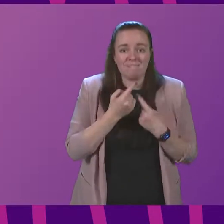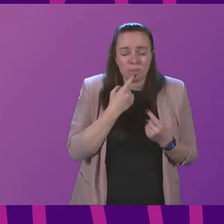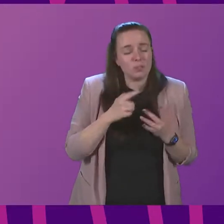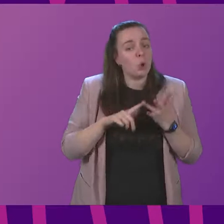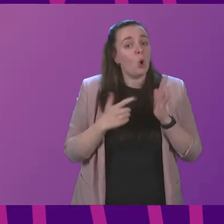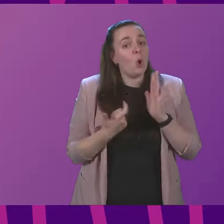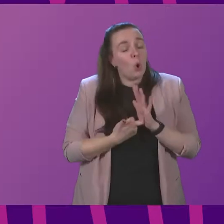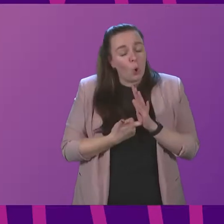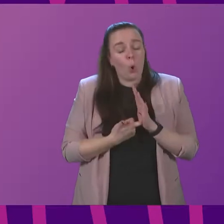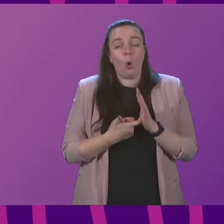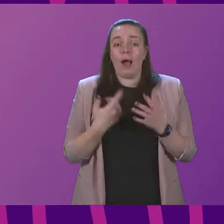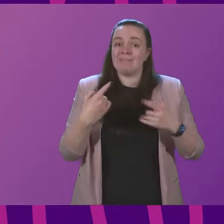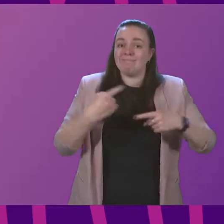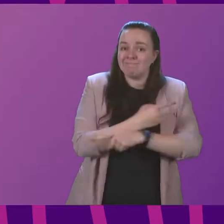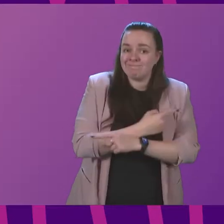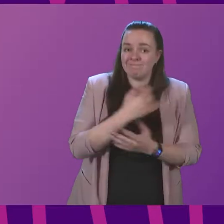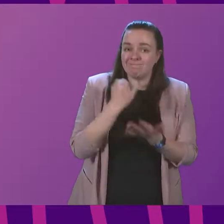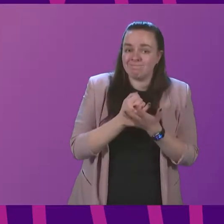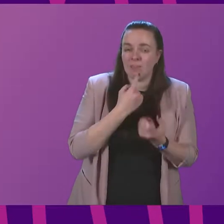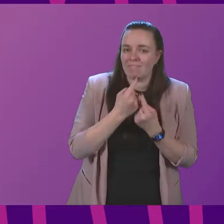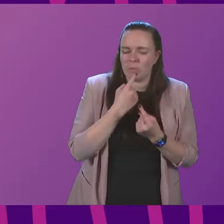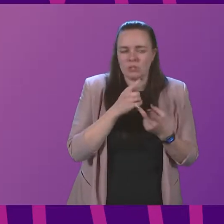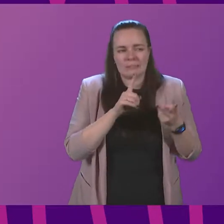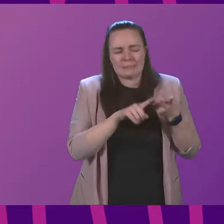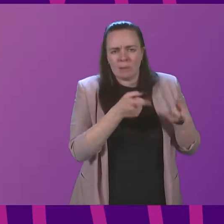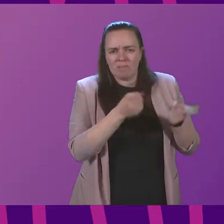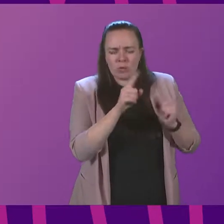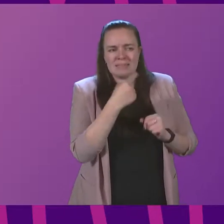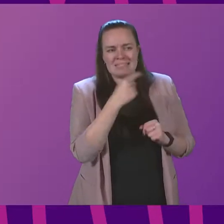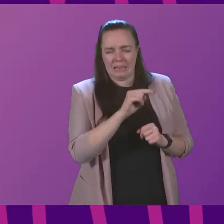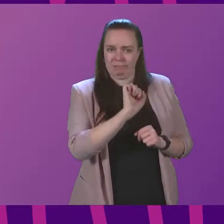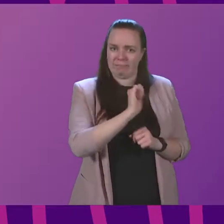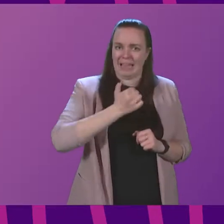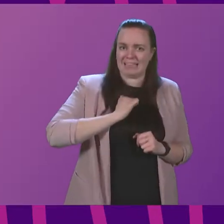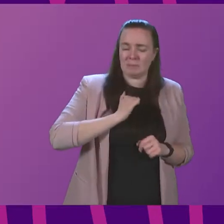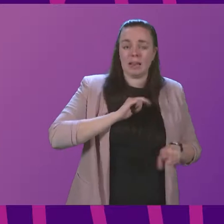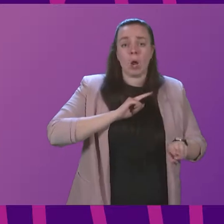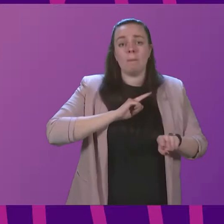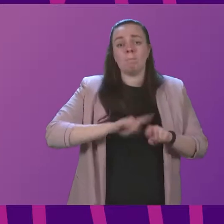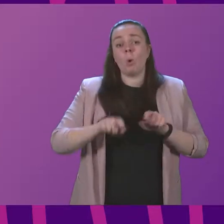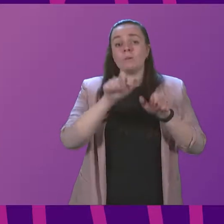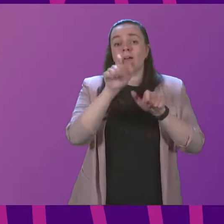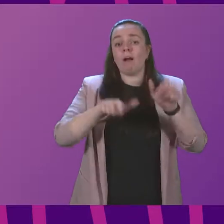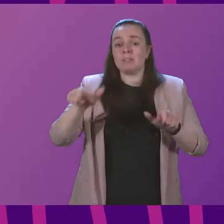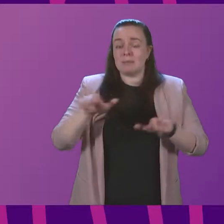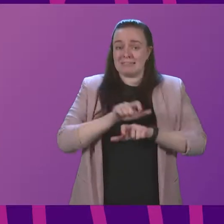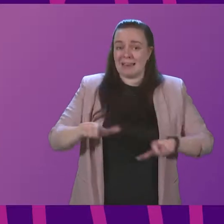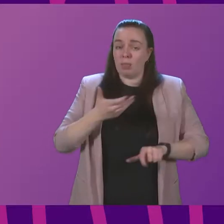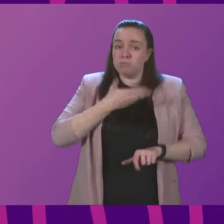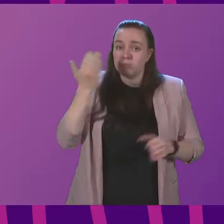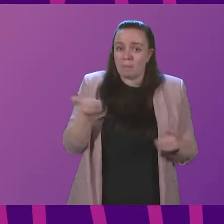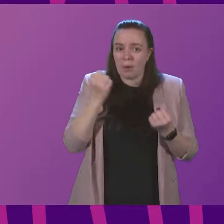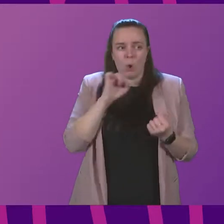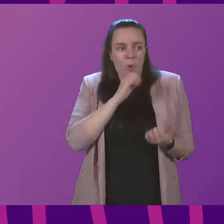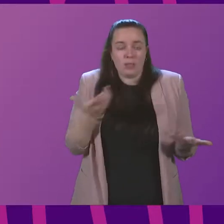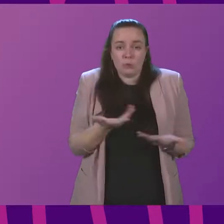in some cases misinformation. Now, the Deputy First Minister said his expectation is that most remaining customers with no power will be restored